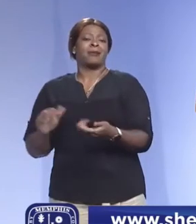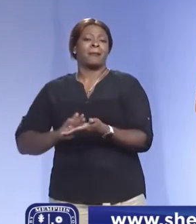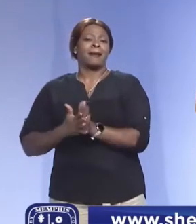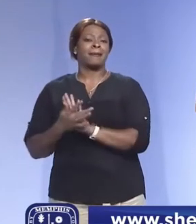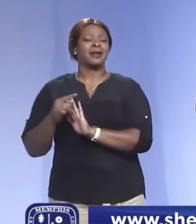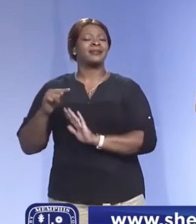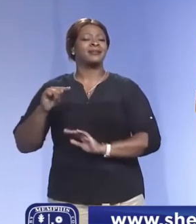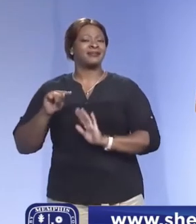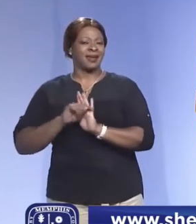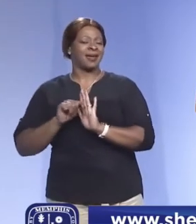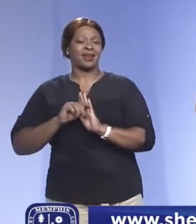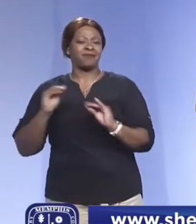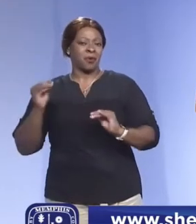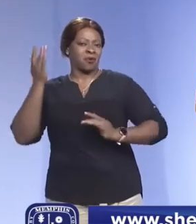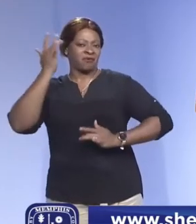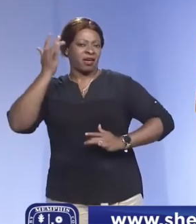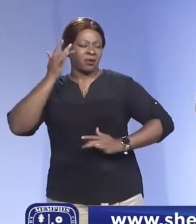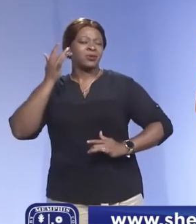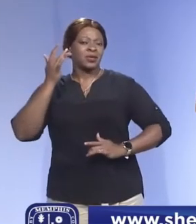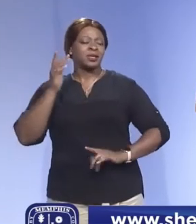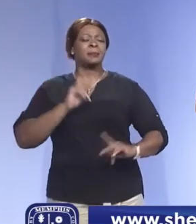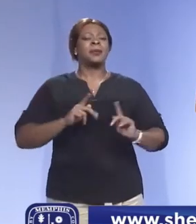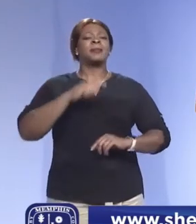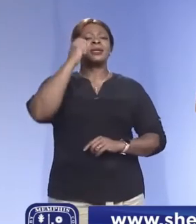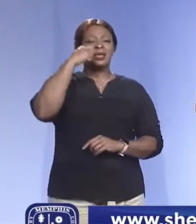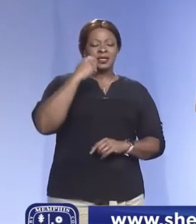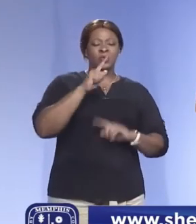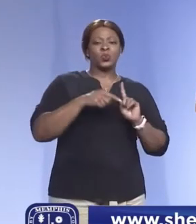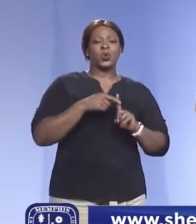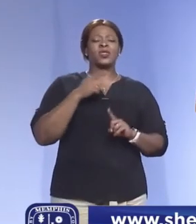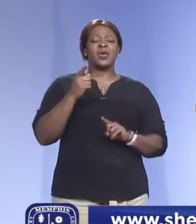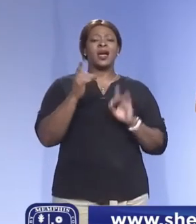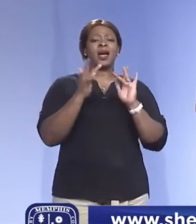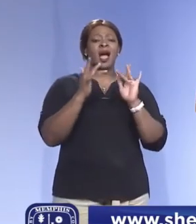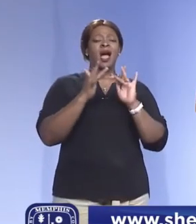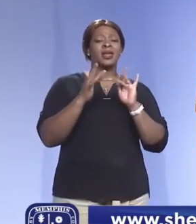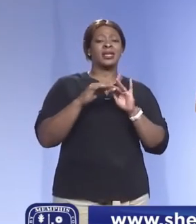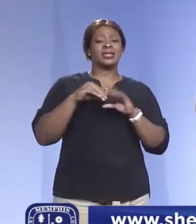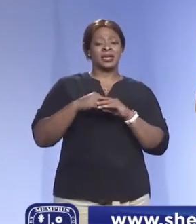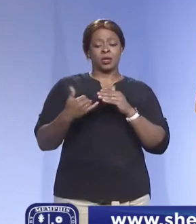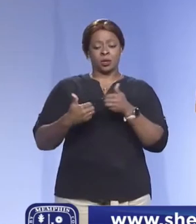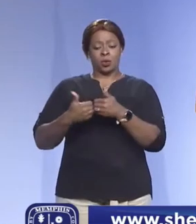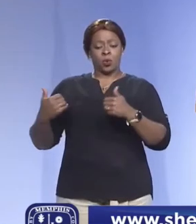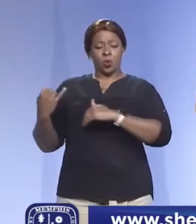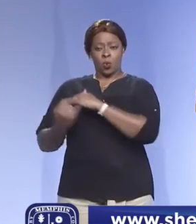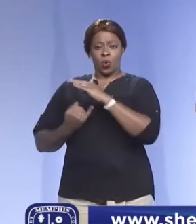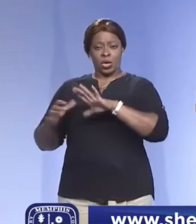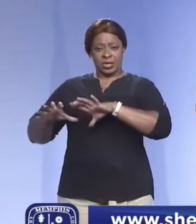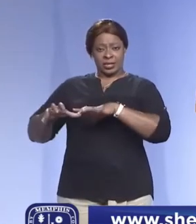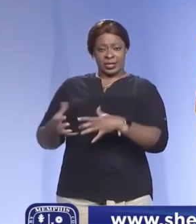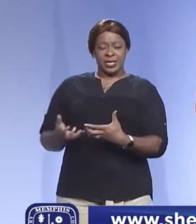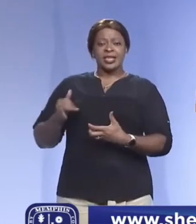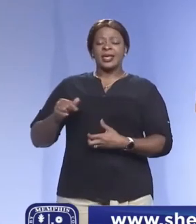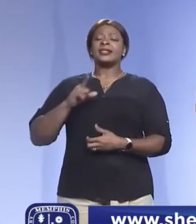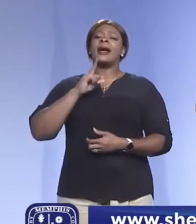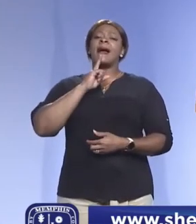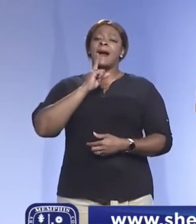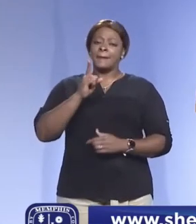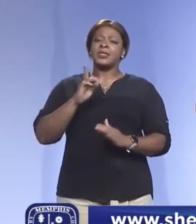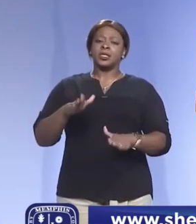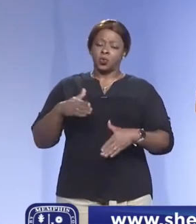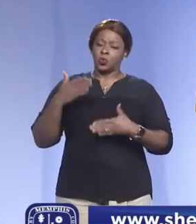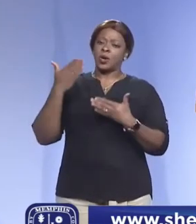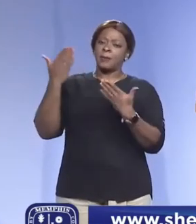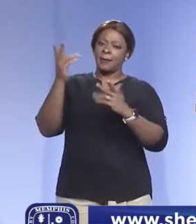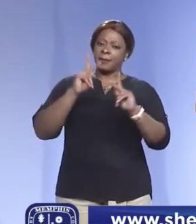particularly we've found that people are getting tested when they're contacts during the quarantine period, which isn't absolutely recommended.